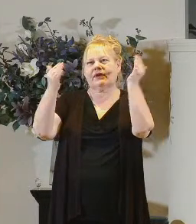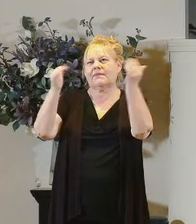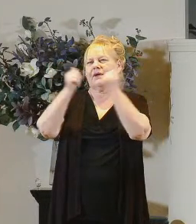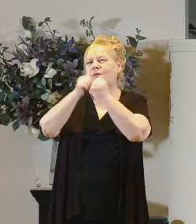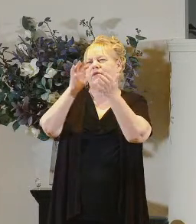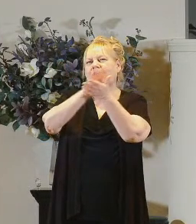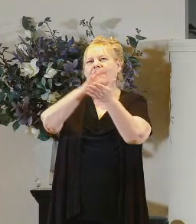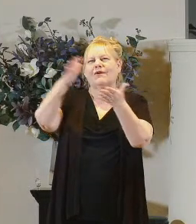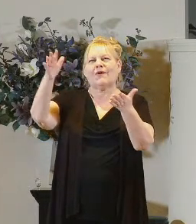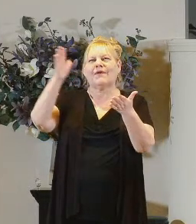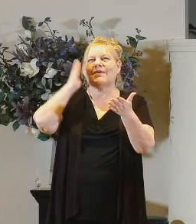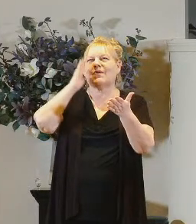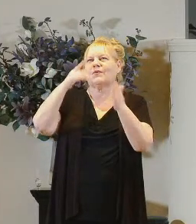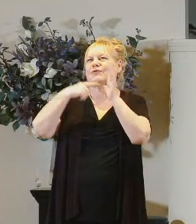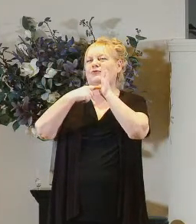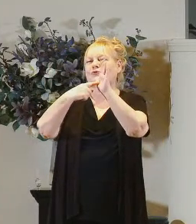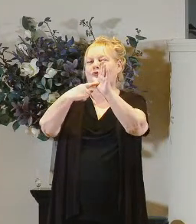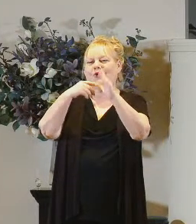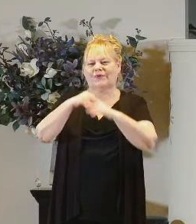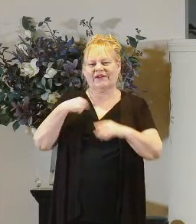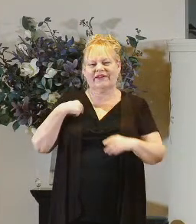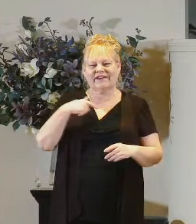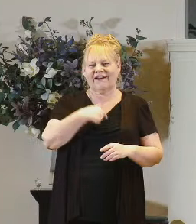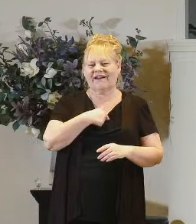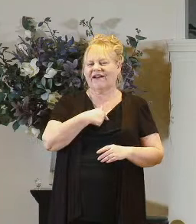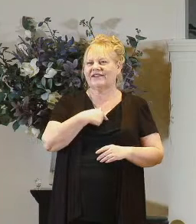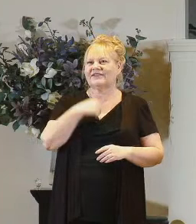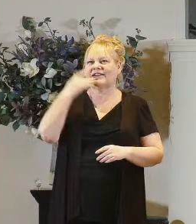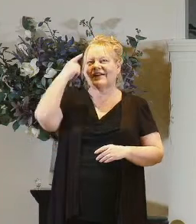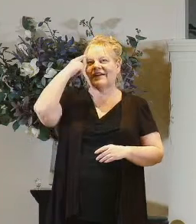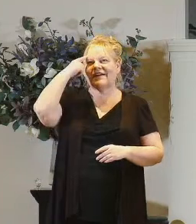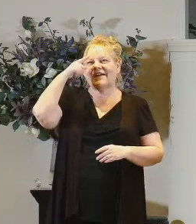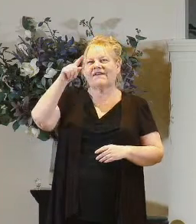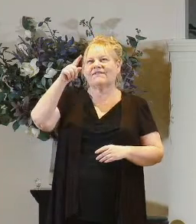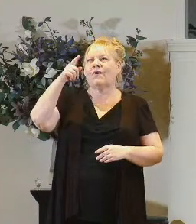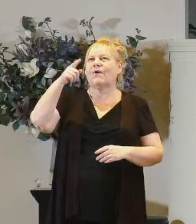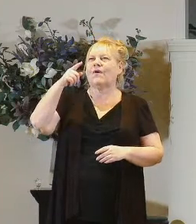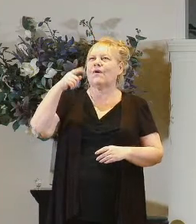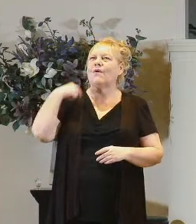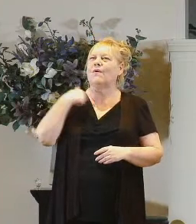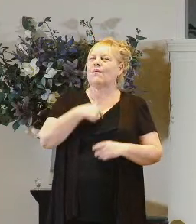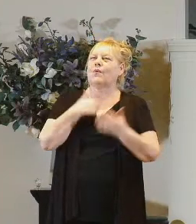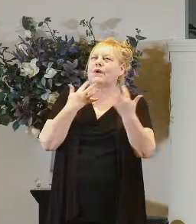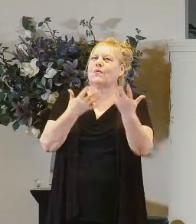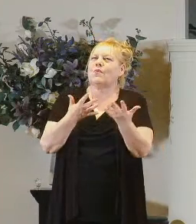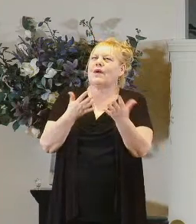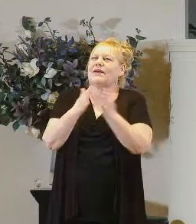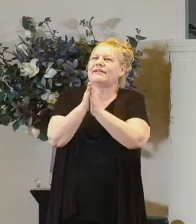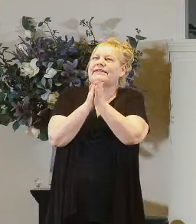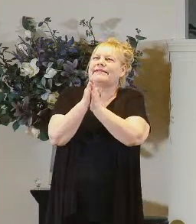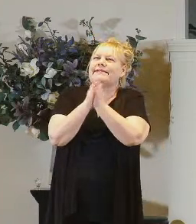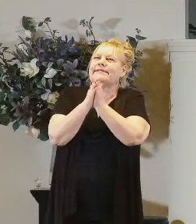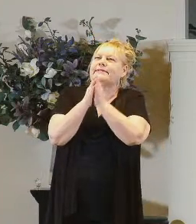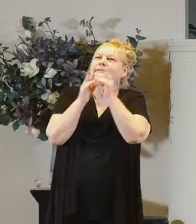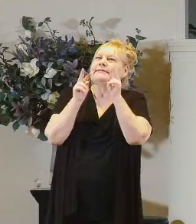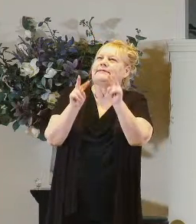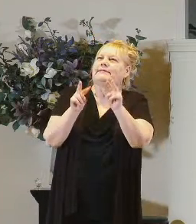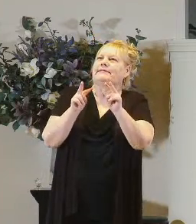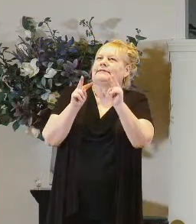glory that is to be revealed in us for the creation waits with eager longing for the revealing